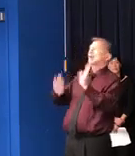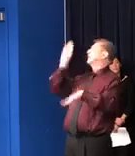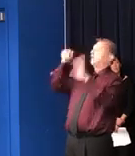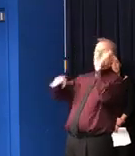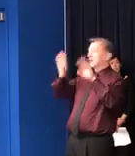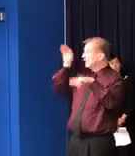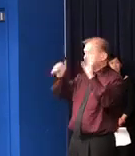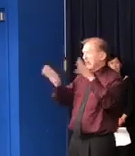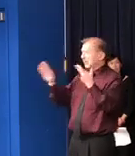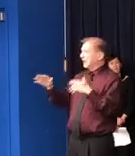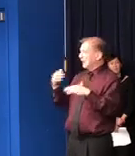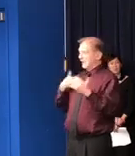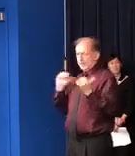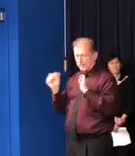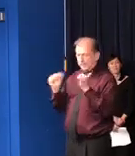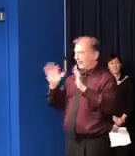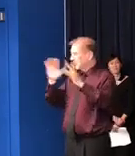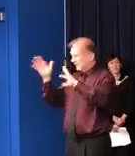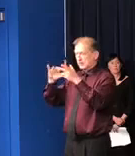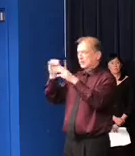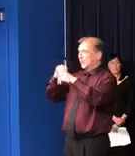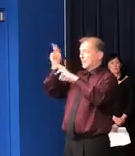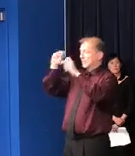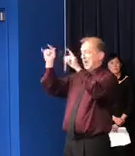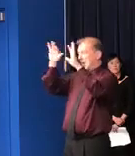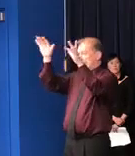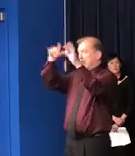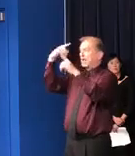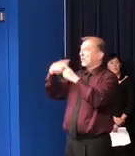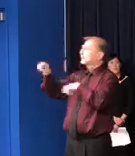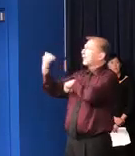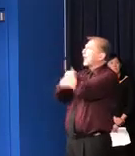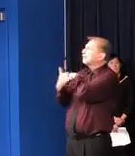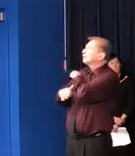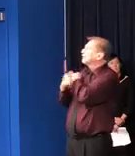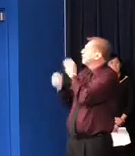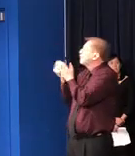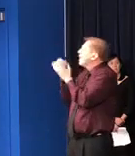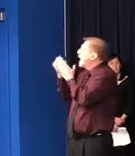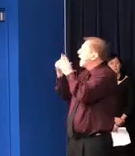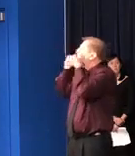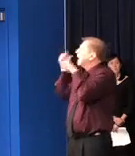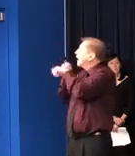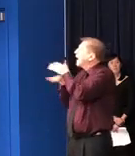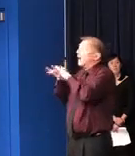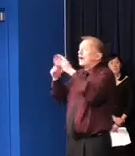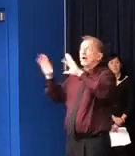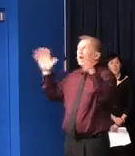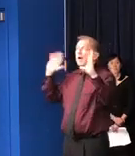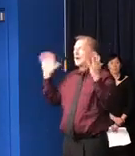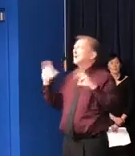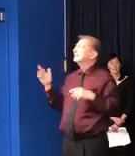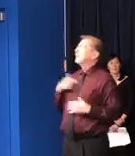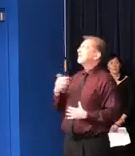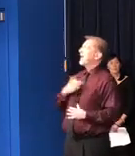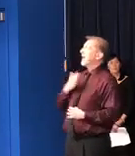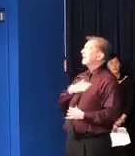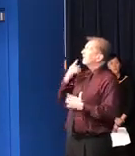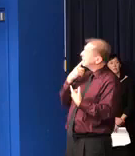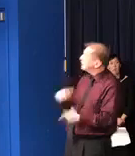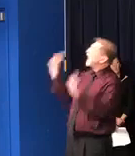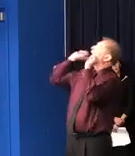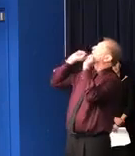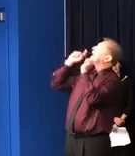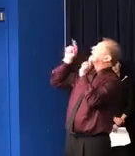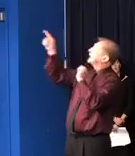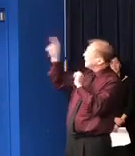We're competing against each other in the United States and then against other countries for what already exists in the United States. So I'm so pleased to hear that there's